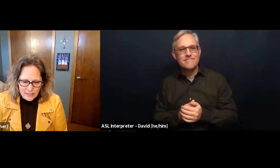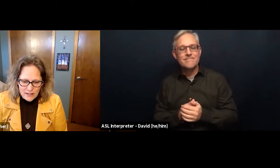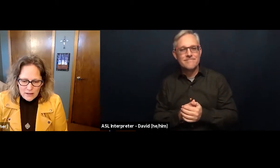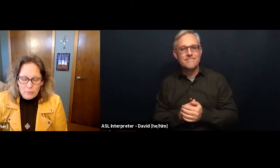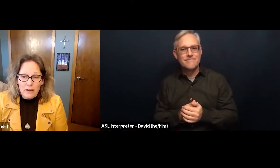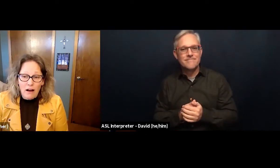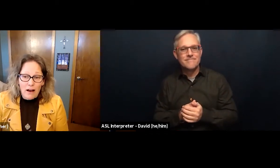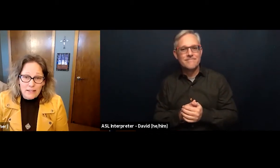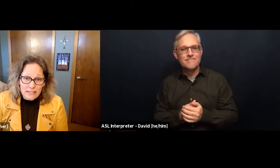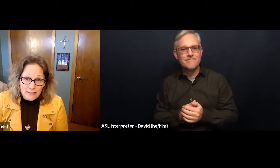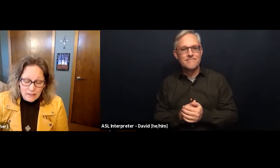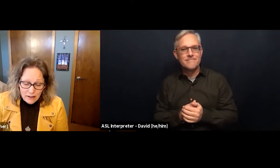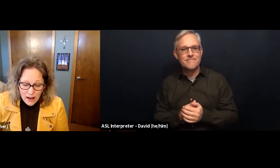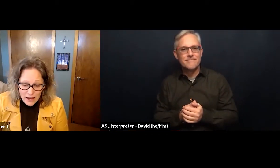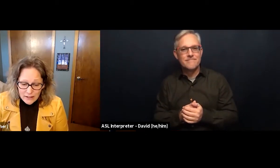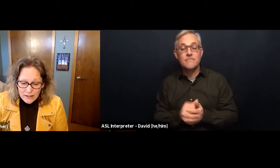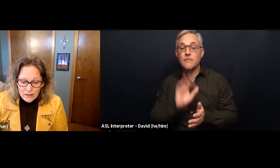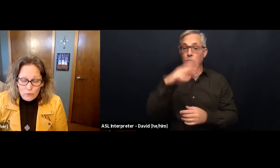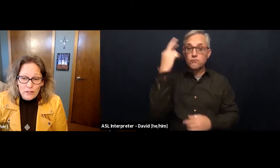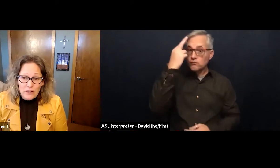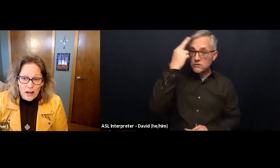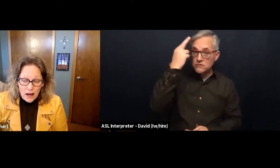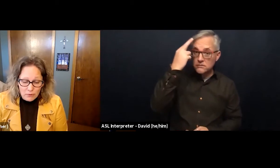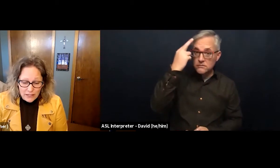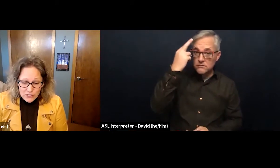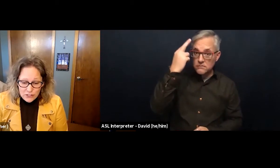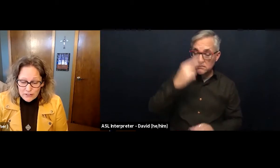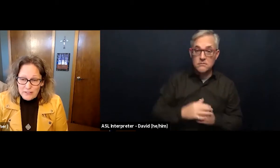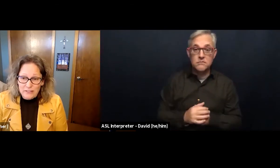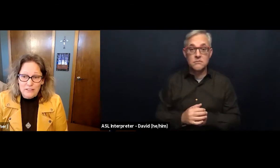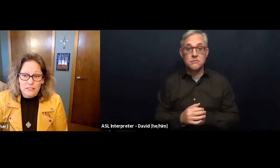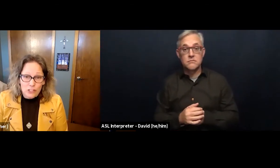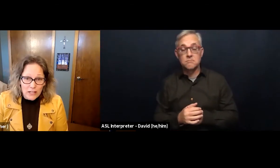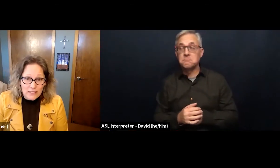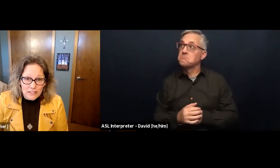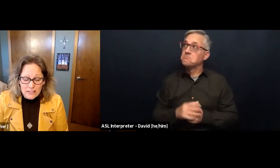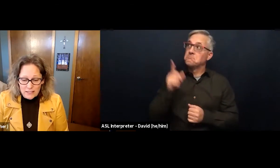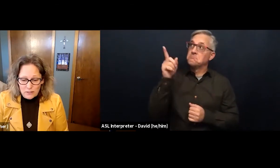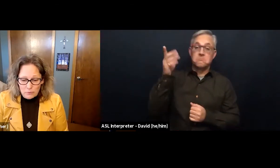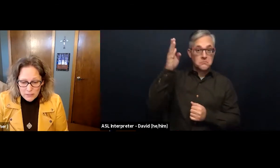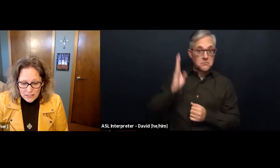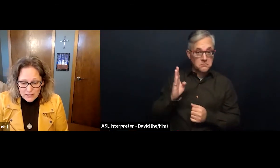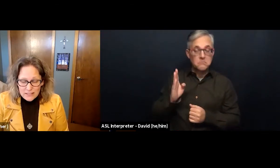Because God will accomplish the justice and the peace